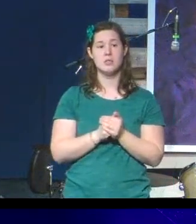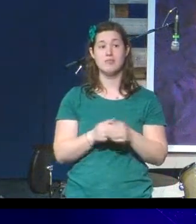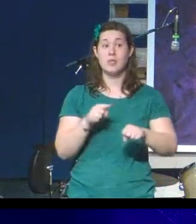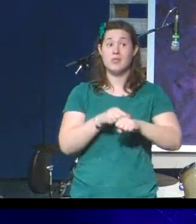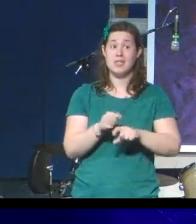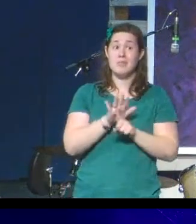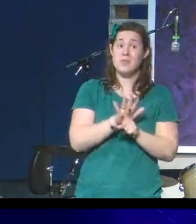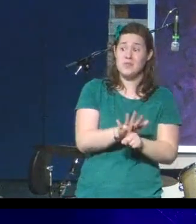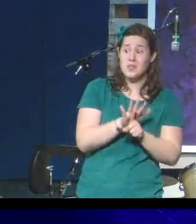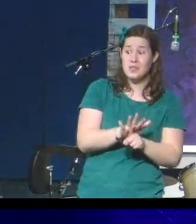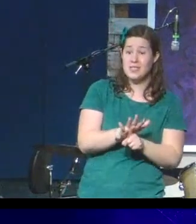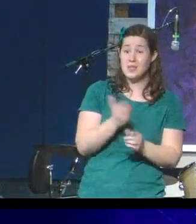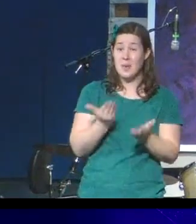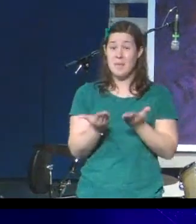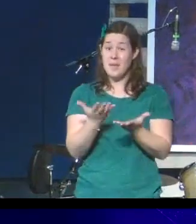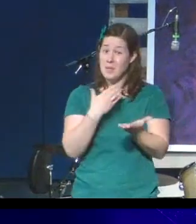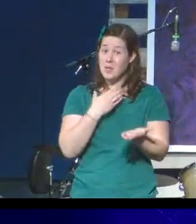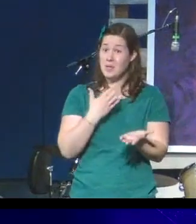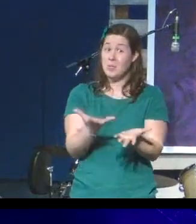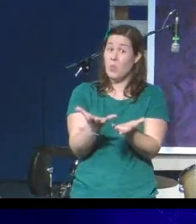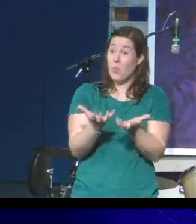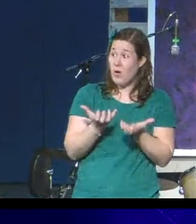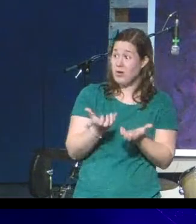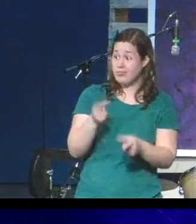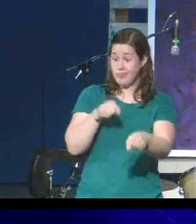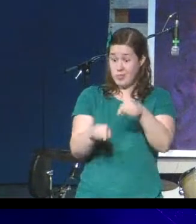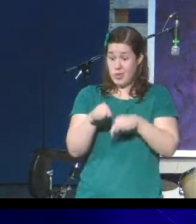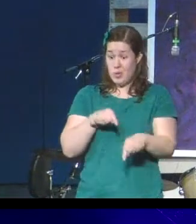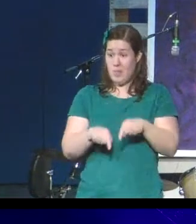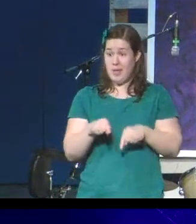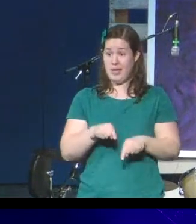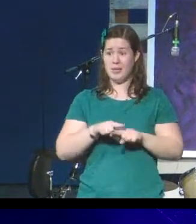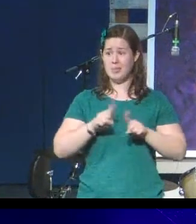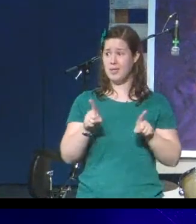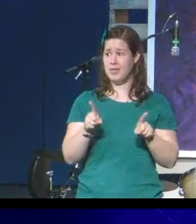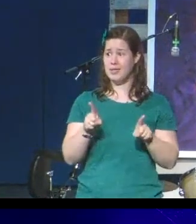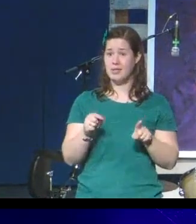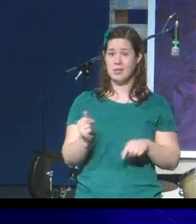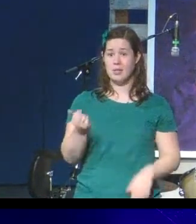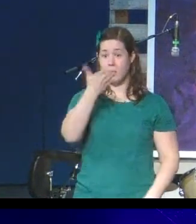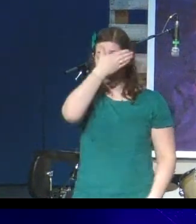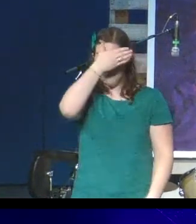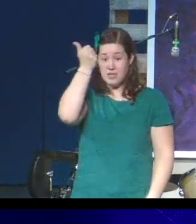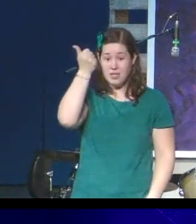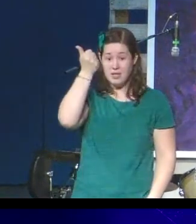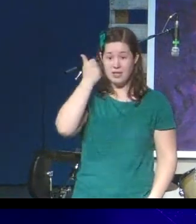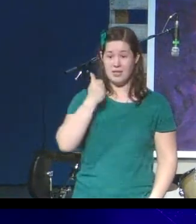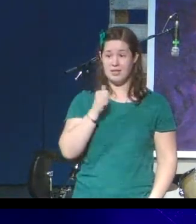this picture that we have in our minds that is so often painted by the airbrushes of nostalgia.